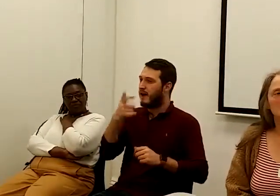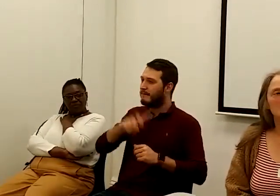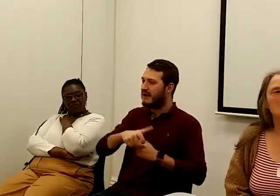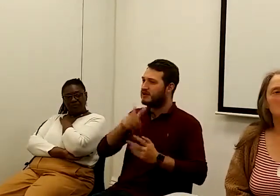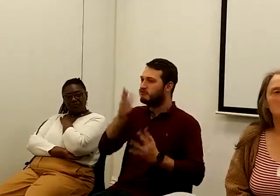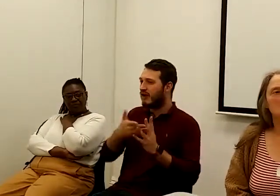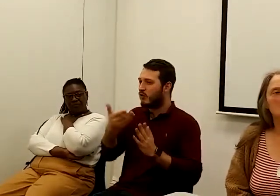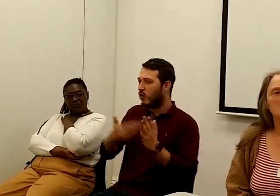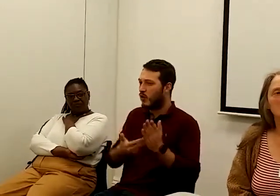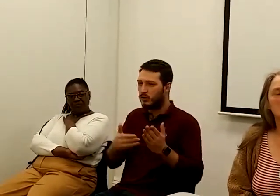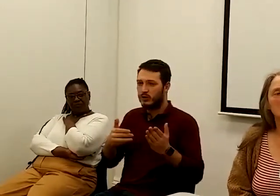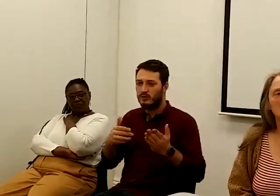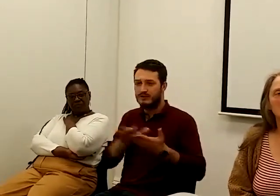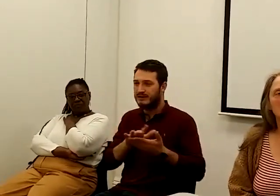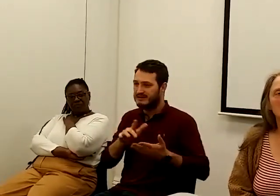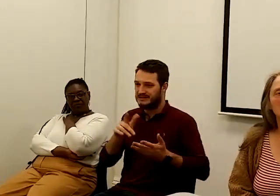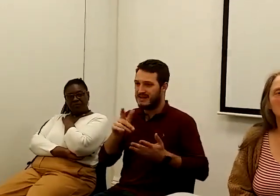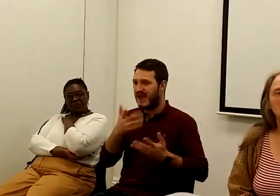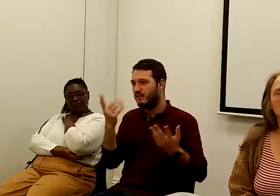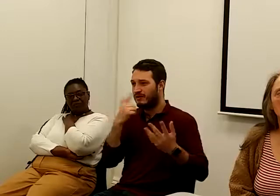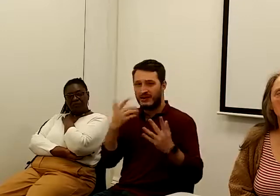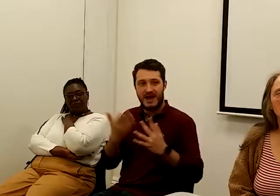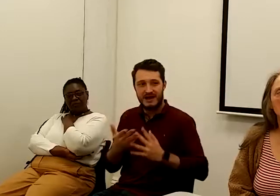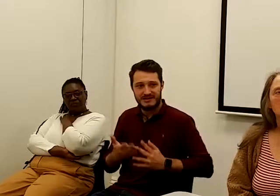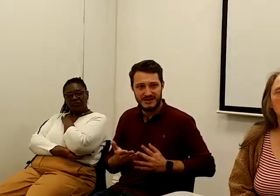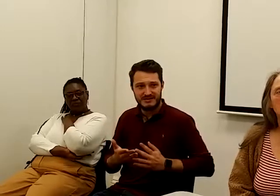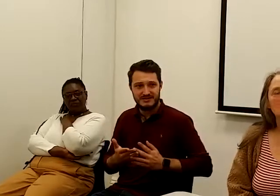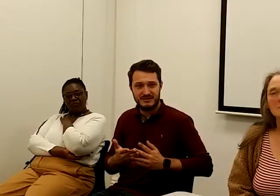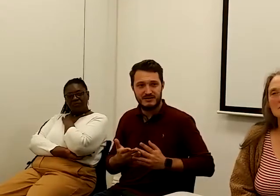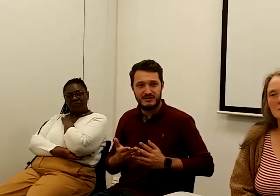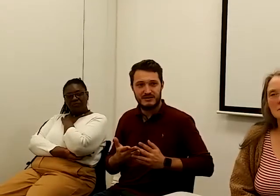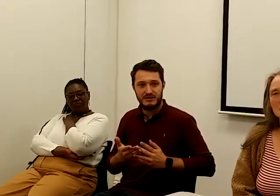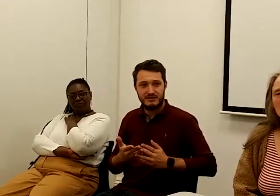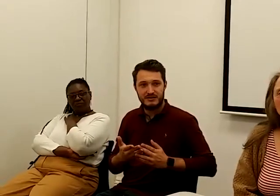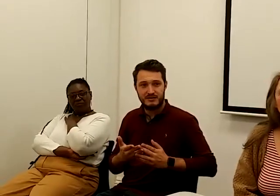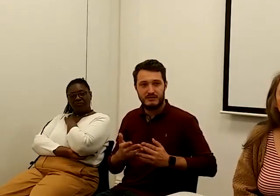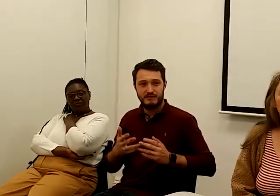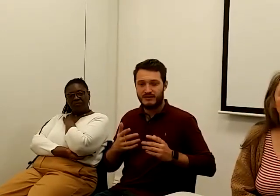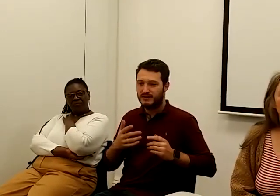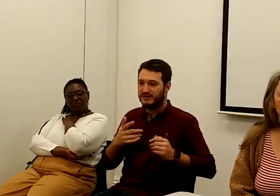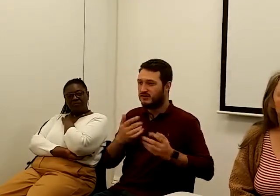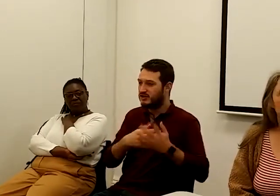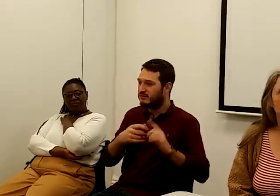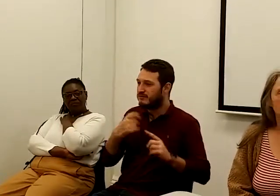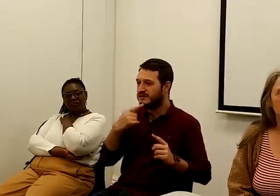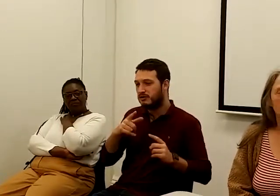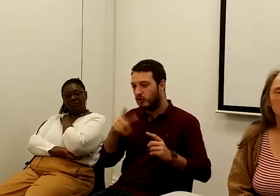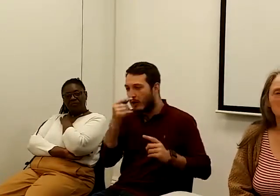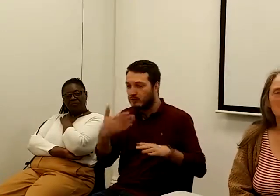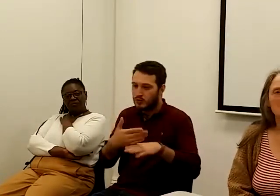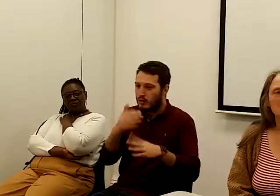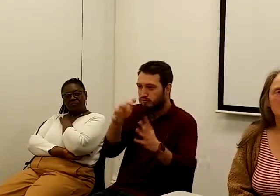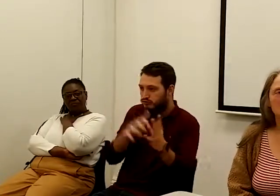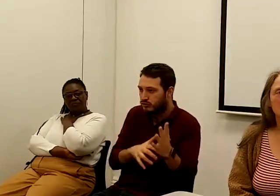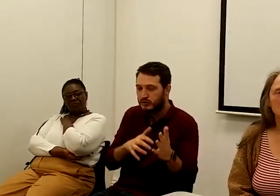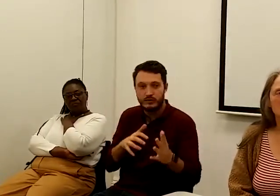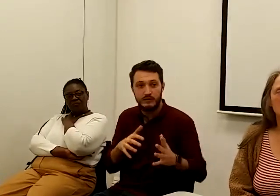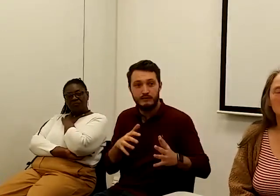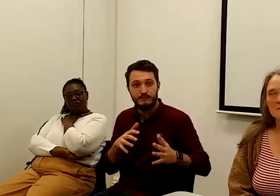put down an exclusive statement on the patient record, he's not available, he's not capable of workplace activities, etc, etc, etc, or put down on the patient